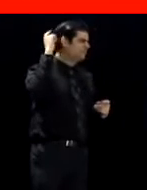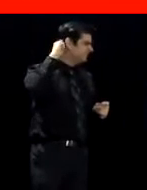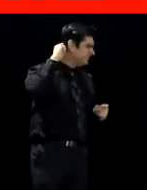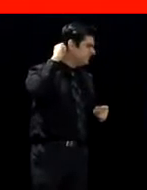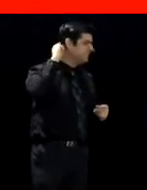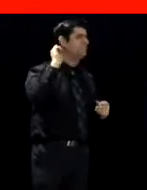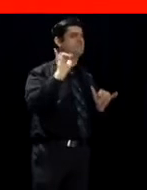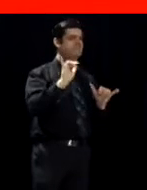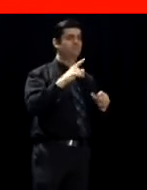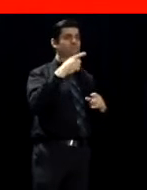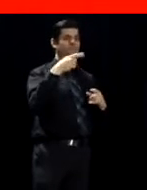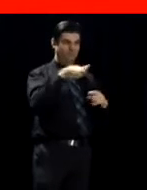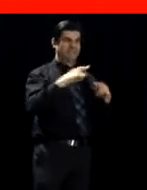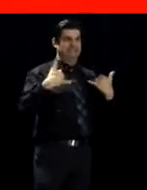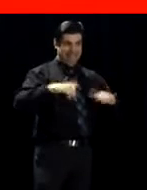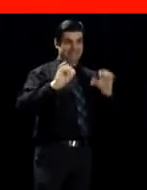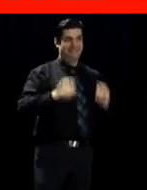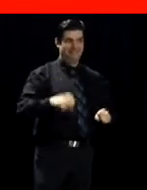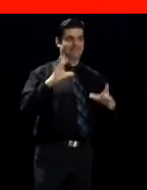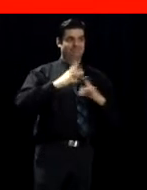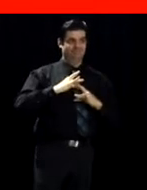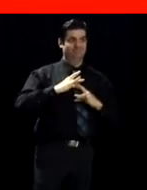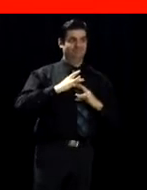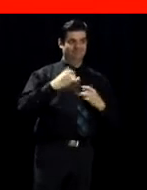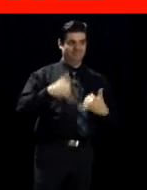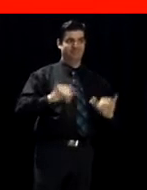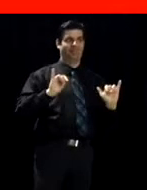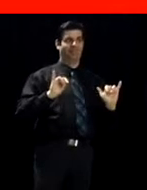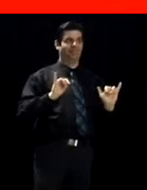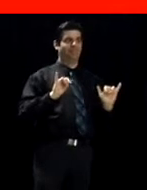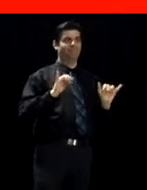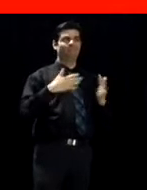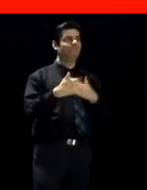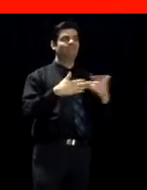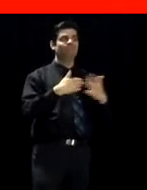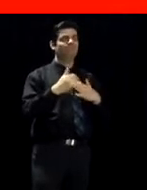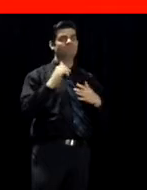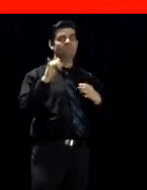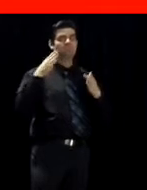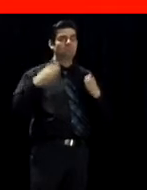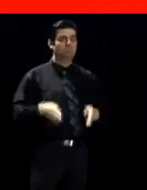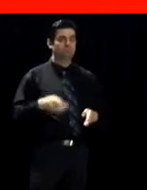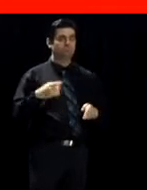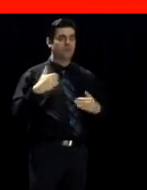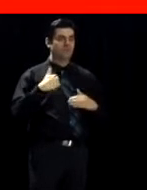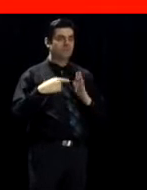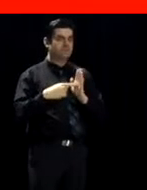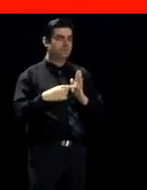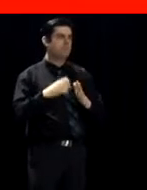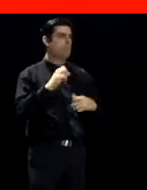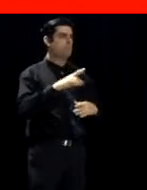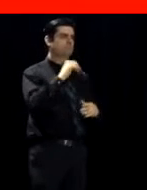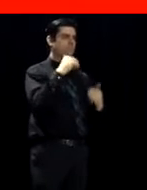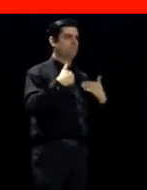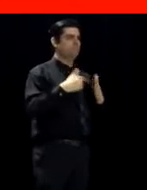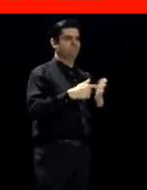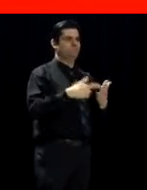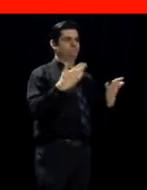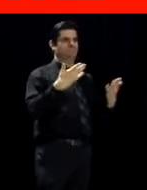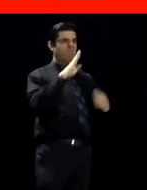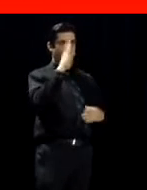If you're at a park, if you're at the zoo, if you're at Oneida Shores, you need to wear a mask. And